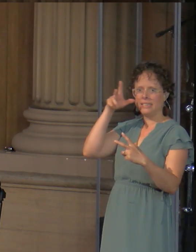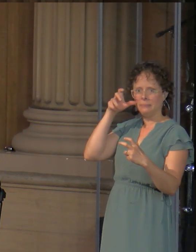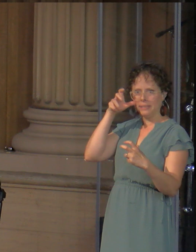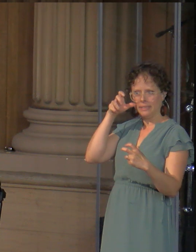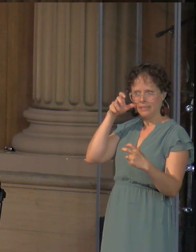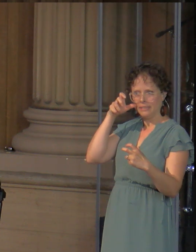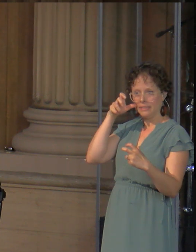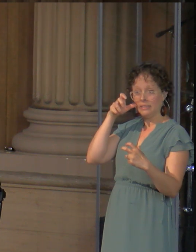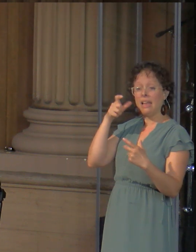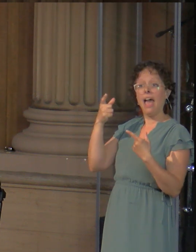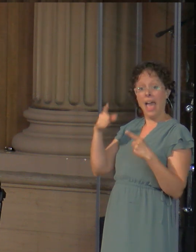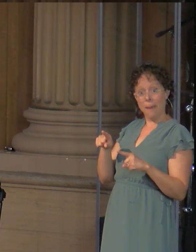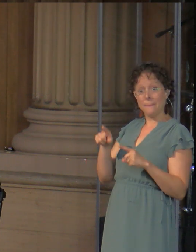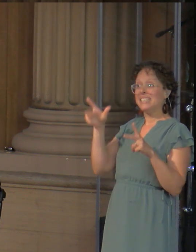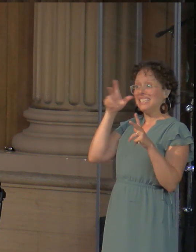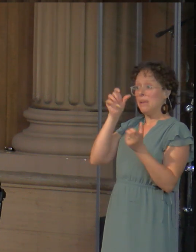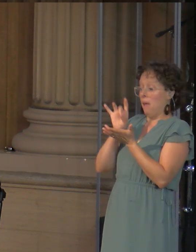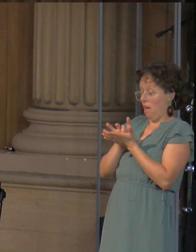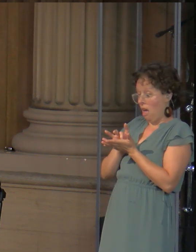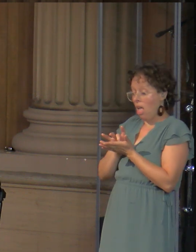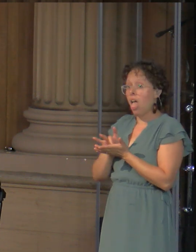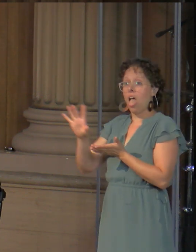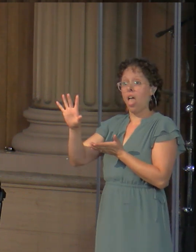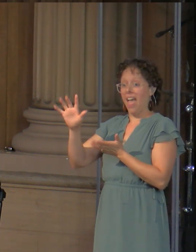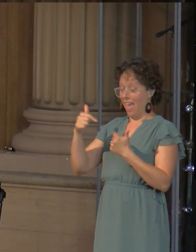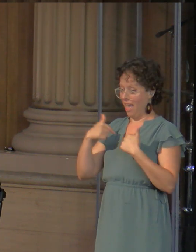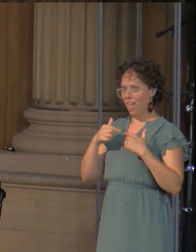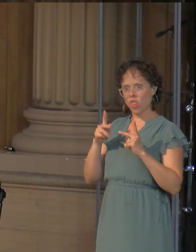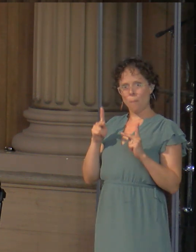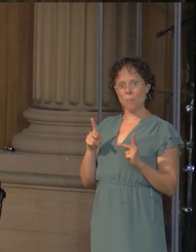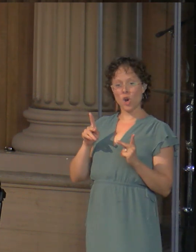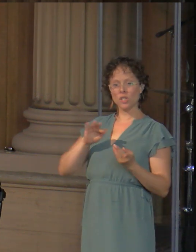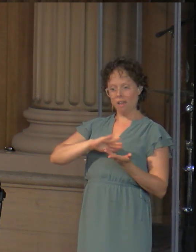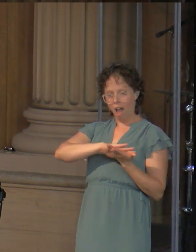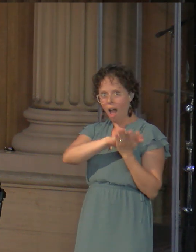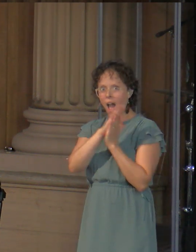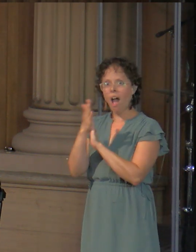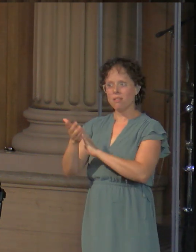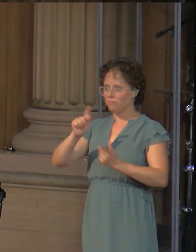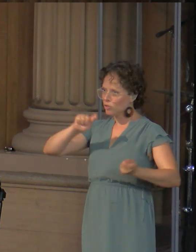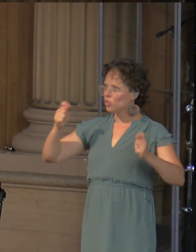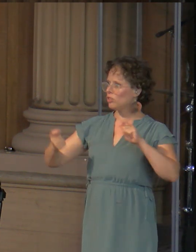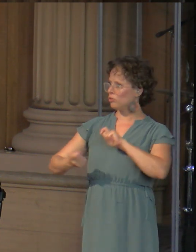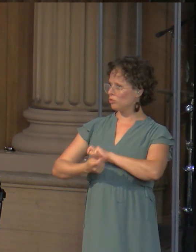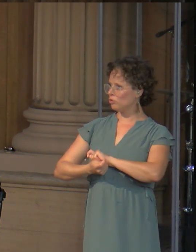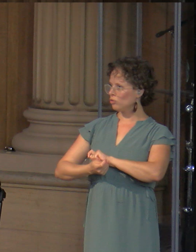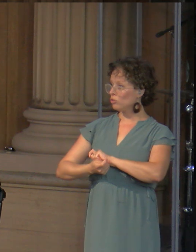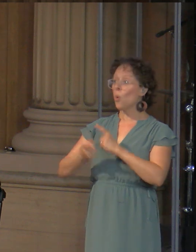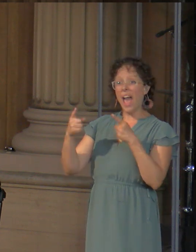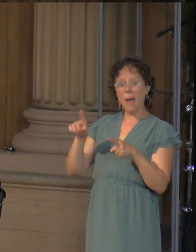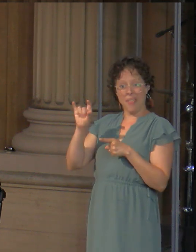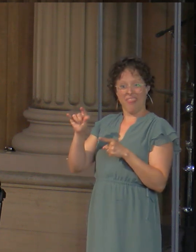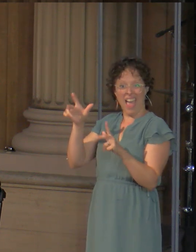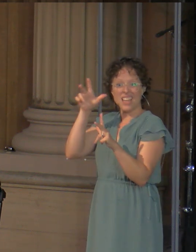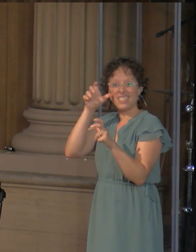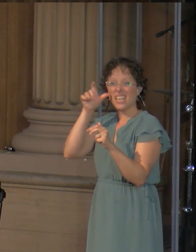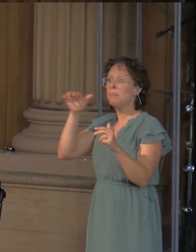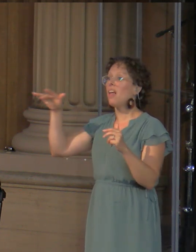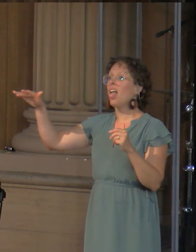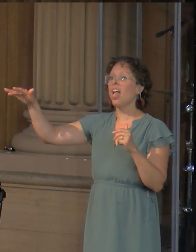But it's empty. Nobody has occupied the place. The demon, meanwhile, is looking for a place to live, and with interest rates